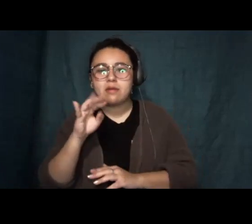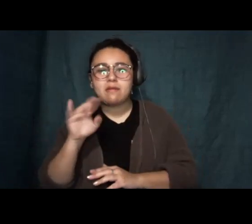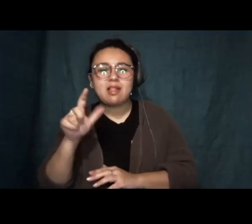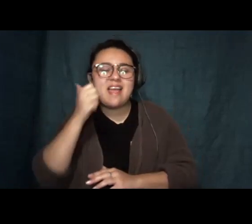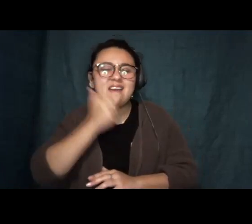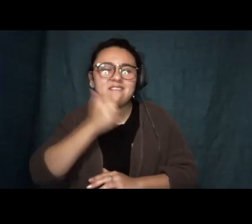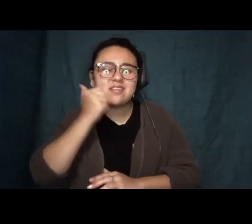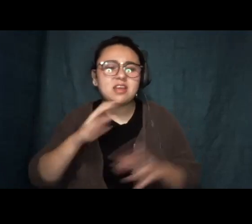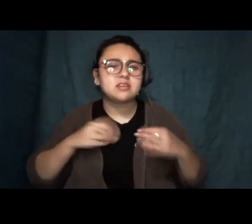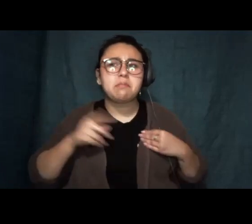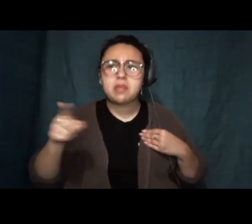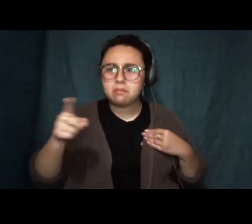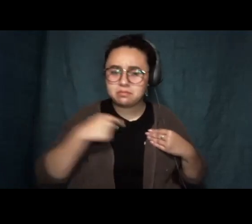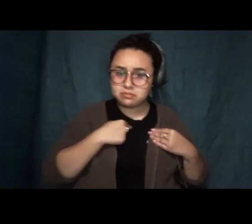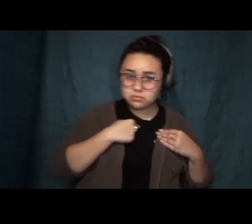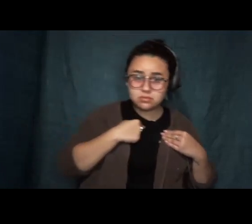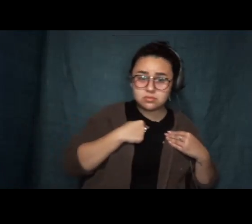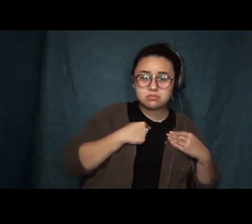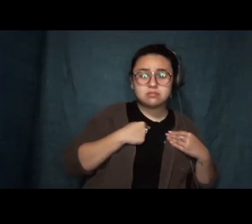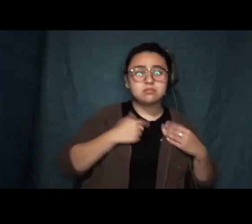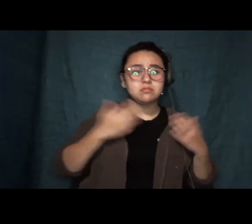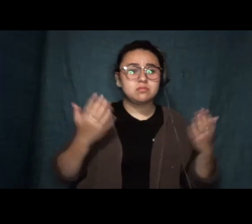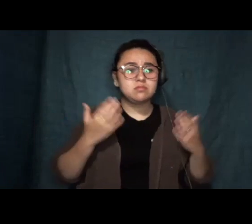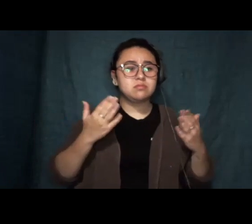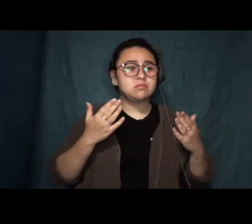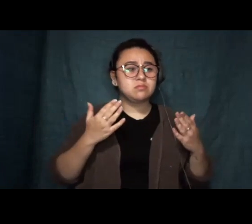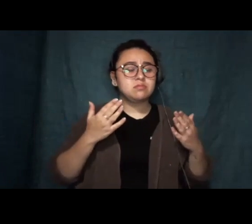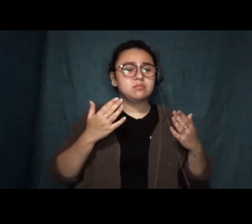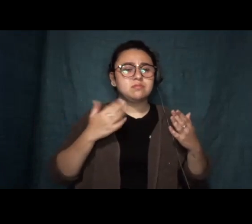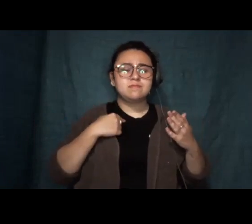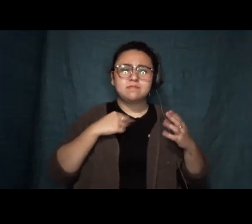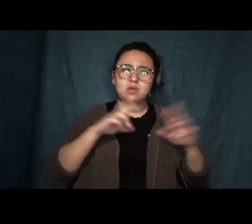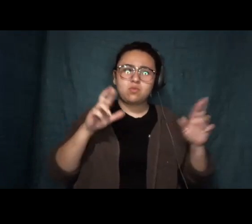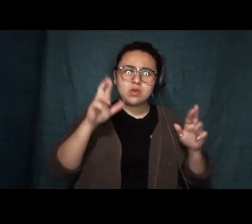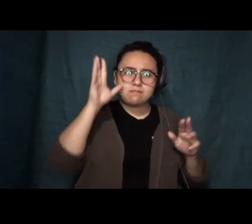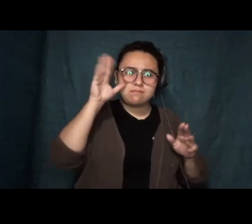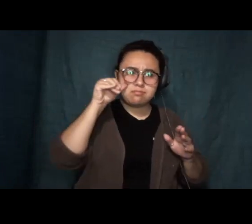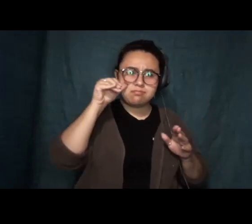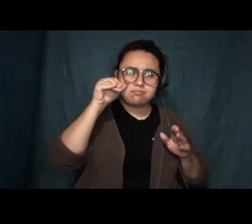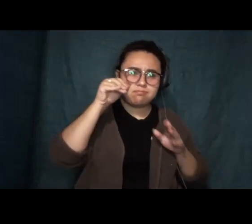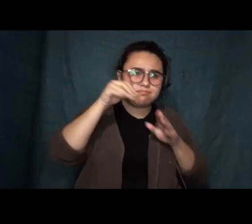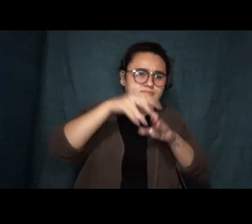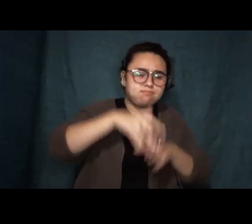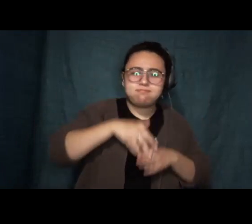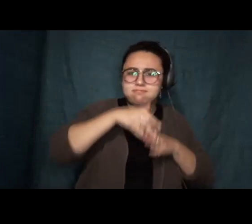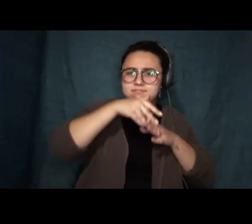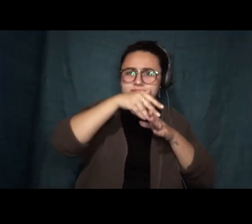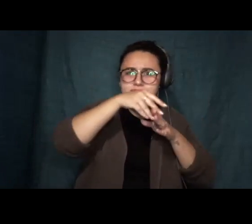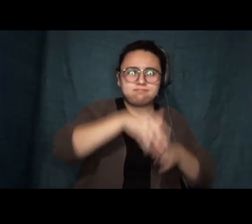Meanwhile, I'm out here riding to the poles on a donkey, looking less like Jesus than a jackass.